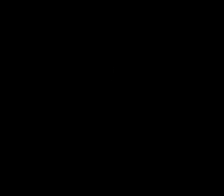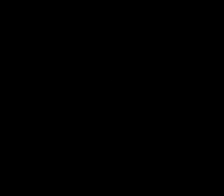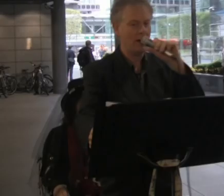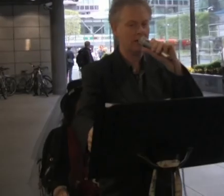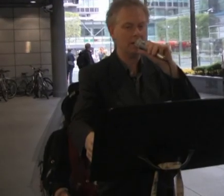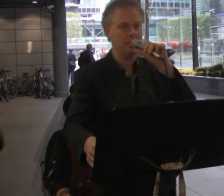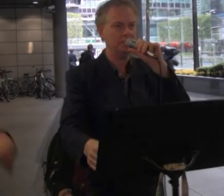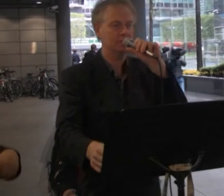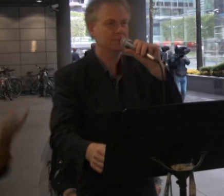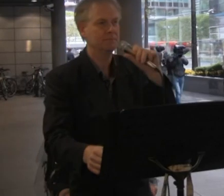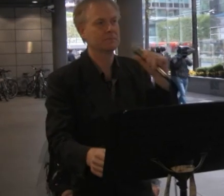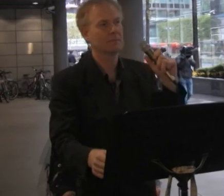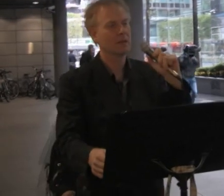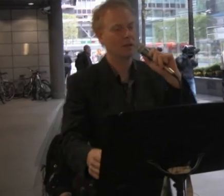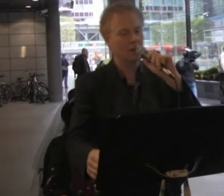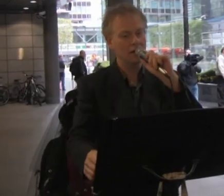Welcome.